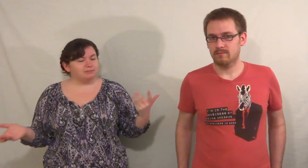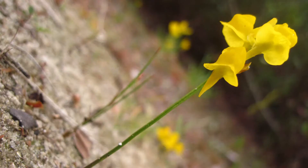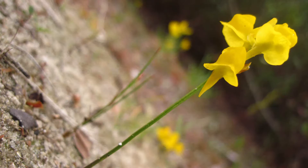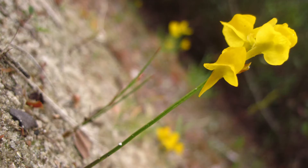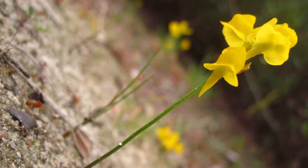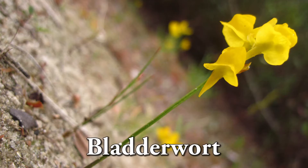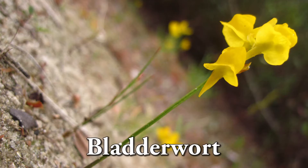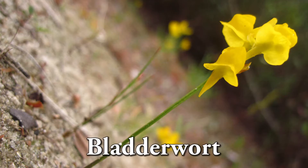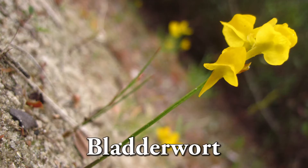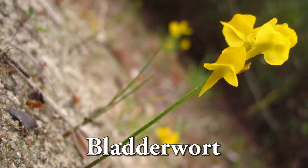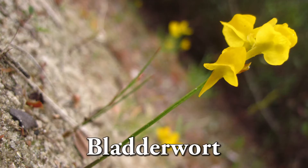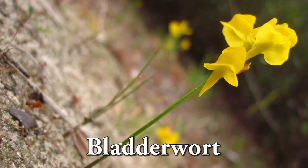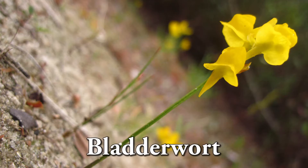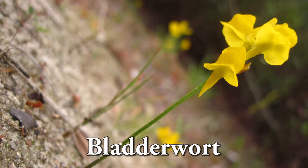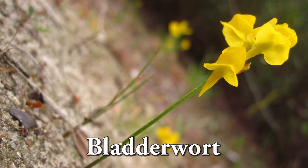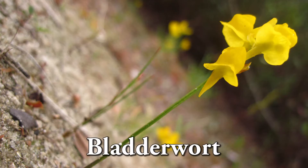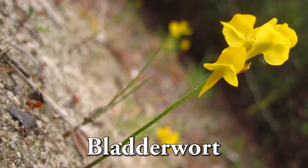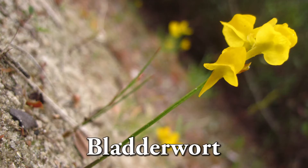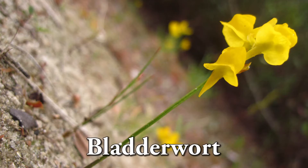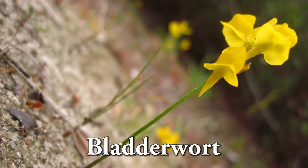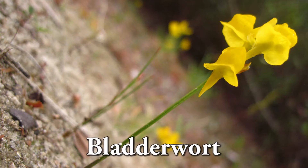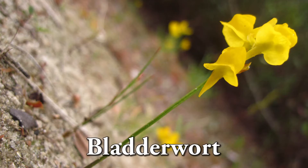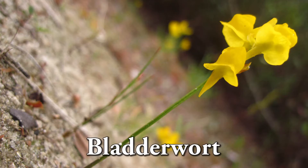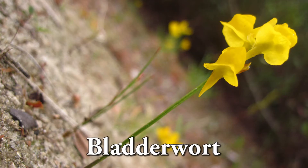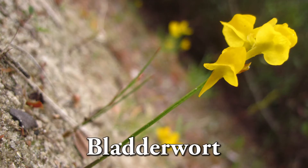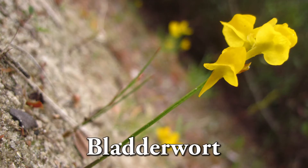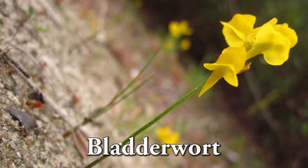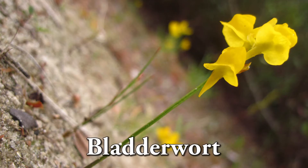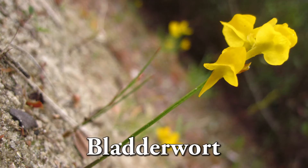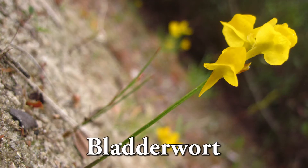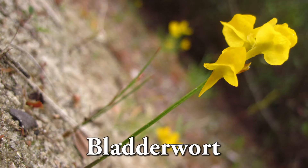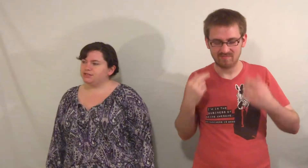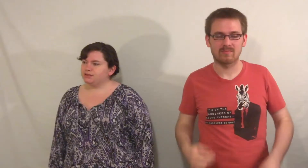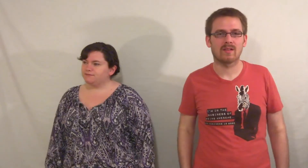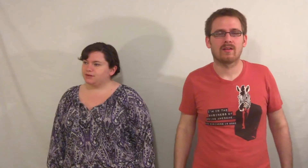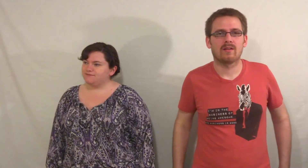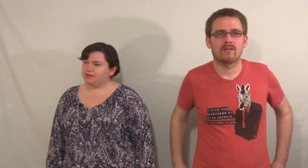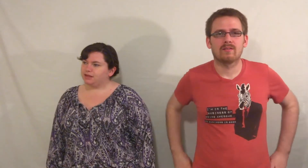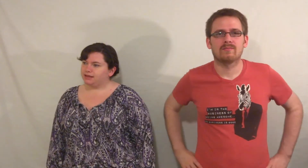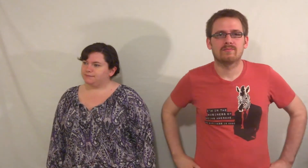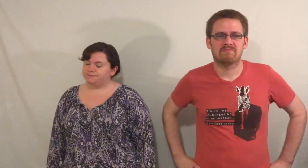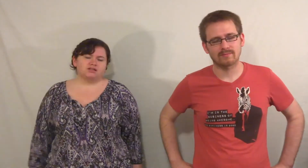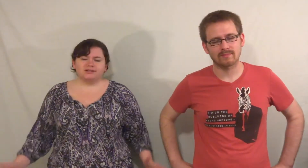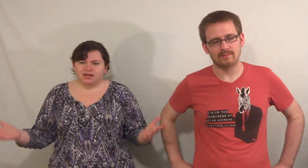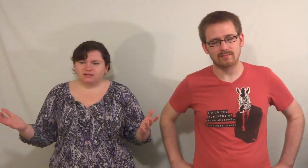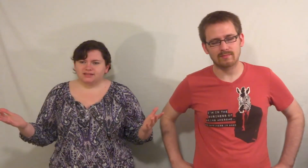bladderwort plant. We're not gonna tell you this specific science name because we just don't freaking feel like it. Turns out this